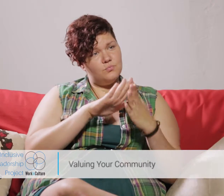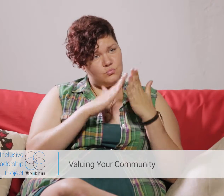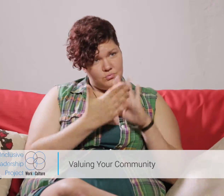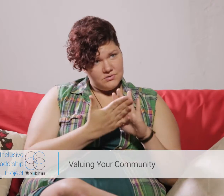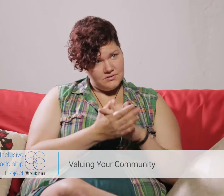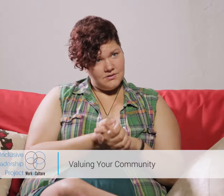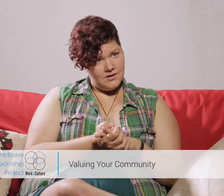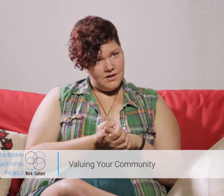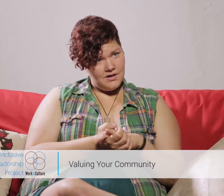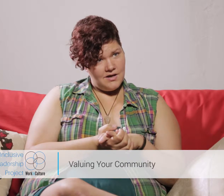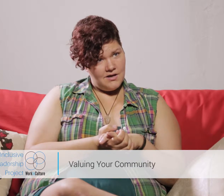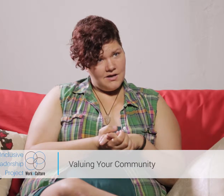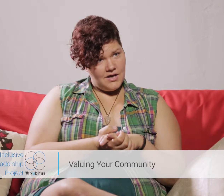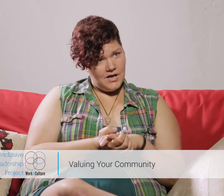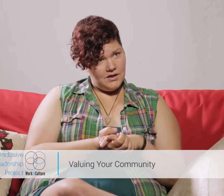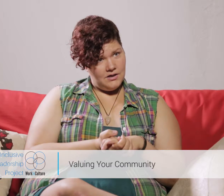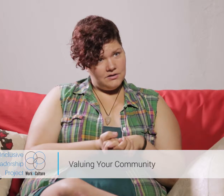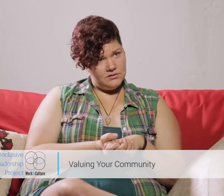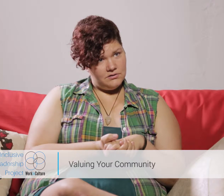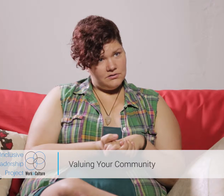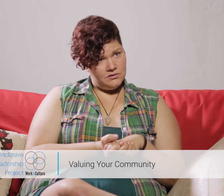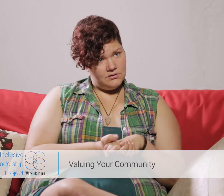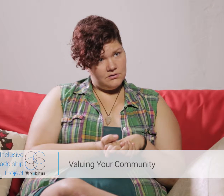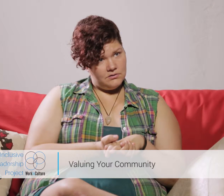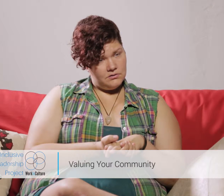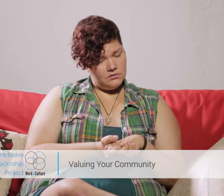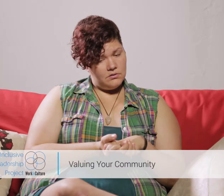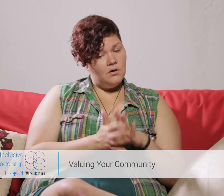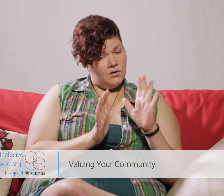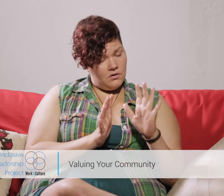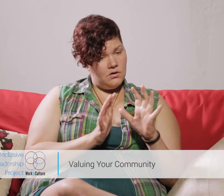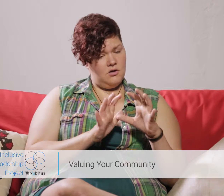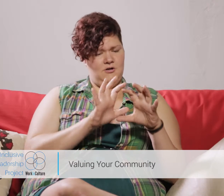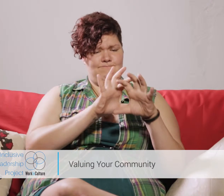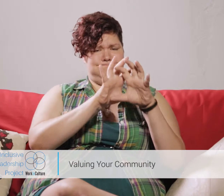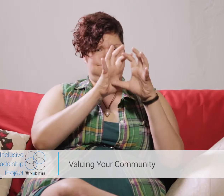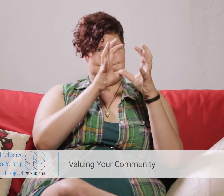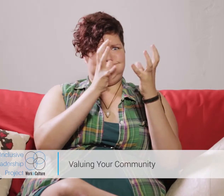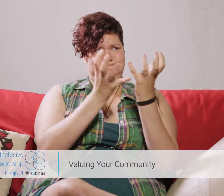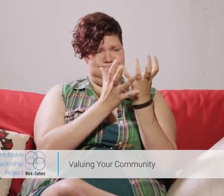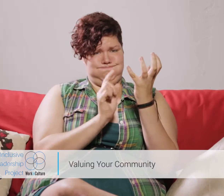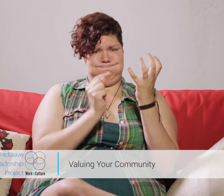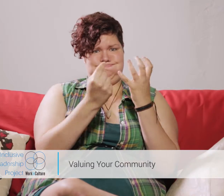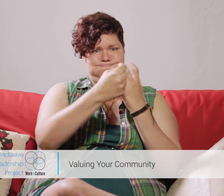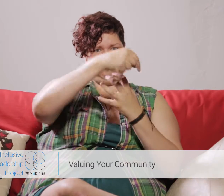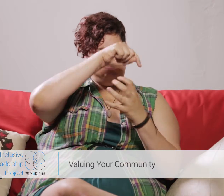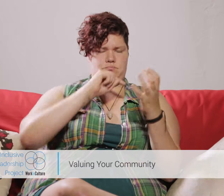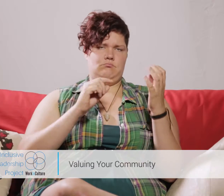Well I'd want to approach it with asking about the value of the community and how much they value their community because usually you're going to get a positive answer